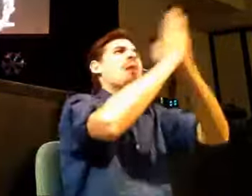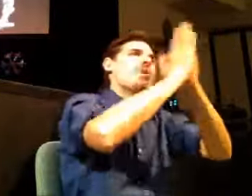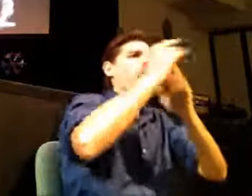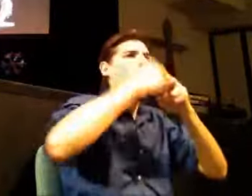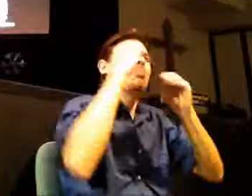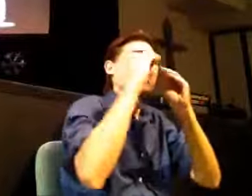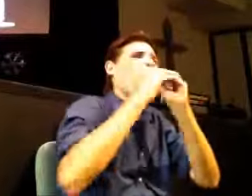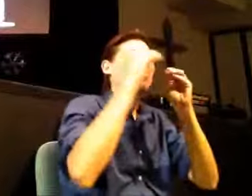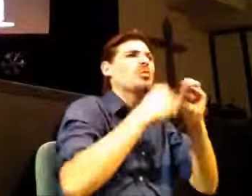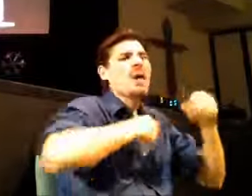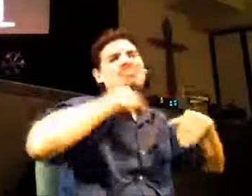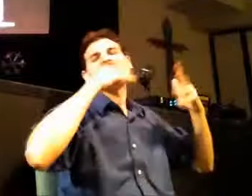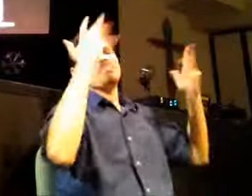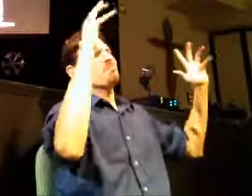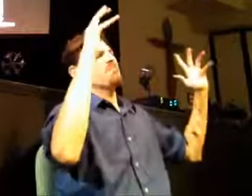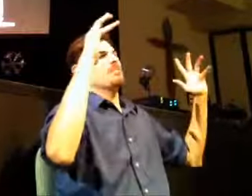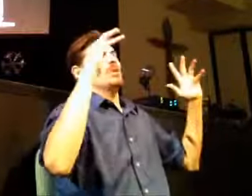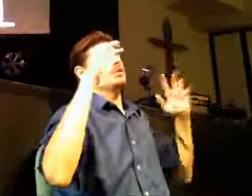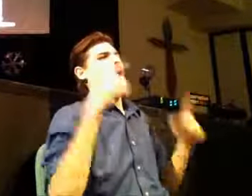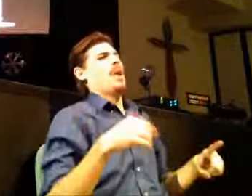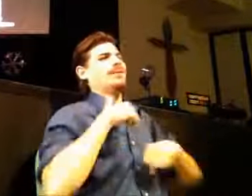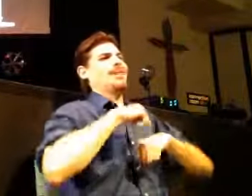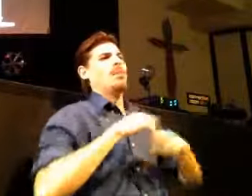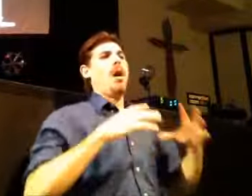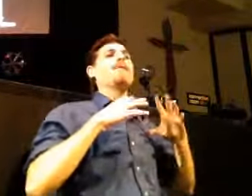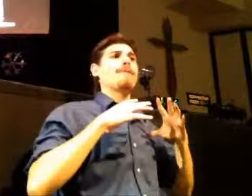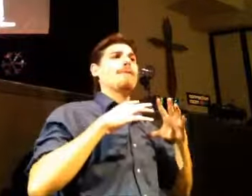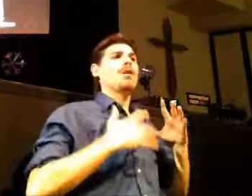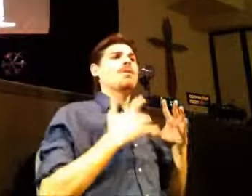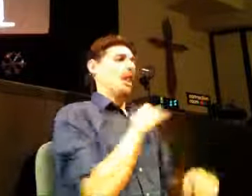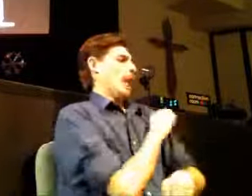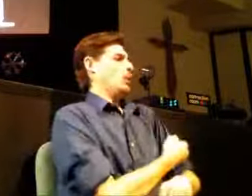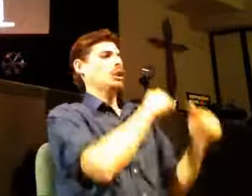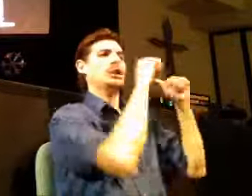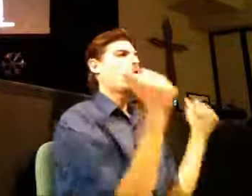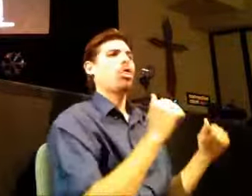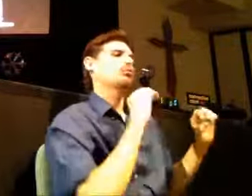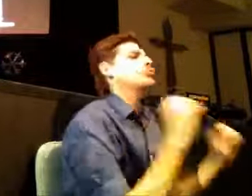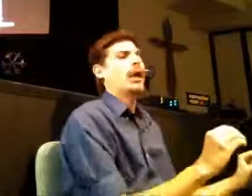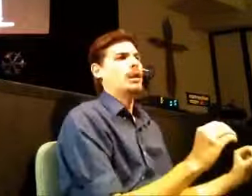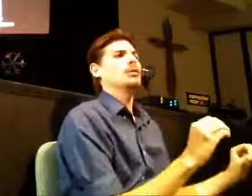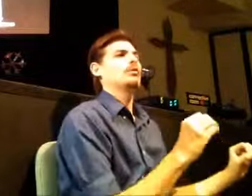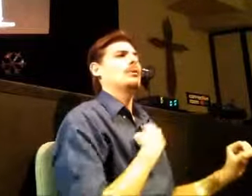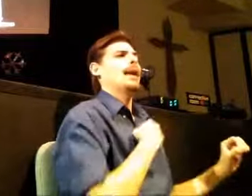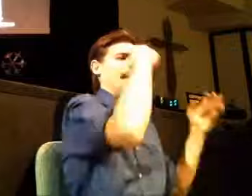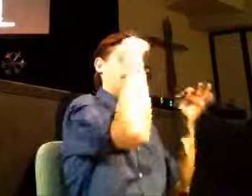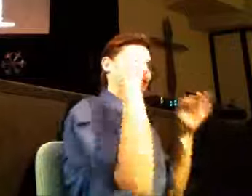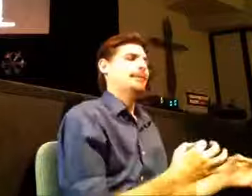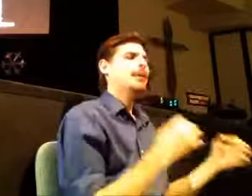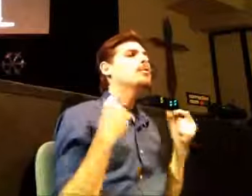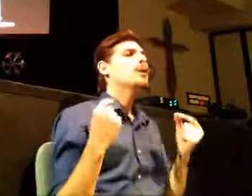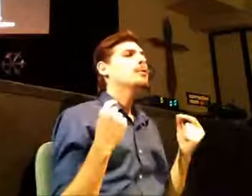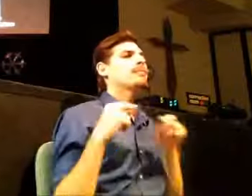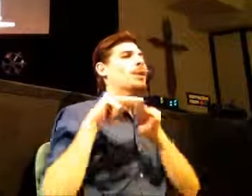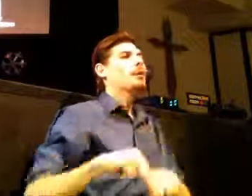I had some time off, and so I thought, I'm so great, I got to get out of there and I'm going to do what spiritual people, the most godly people in world have done for centuries. went surfing, okay? Because